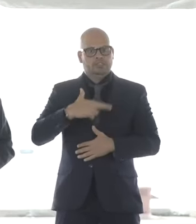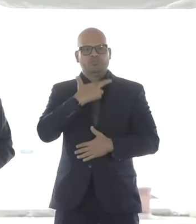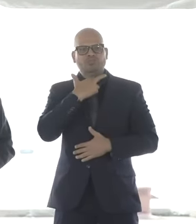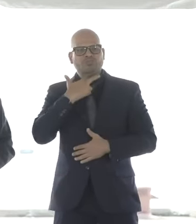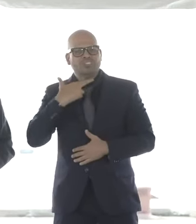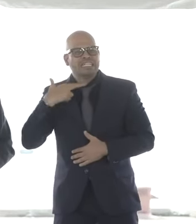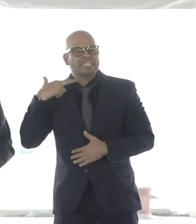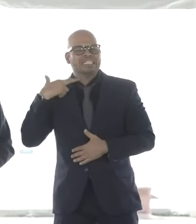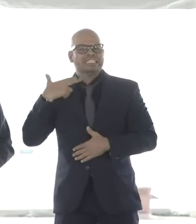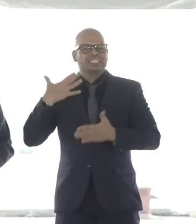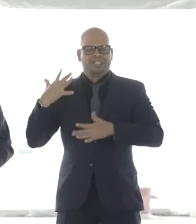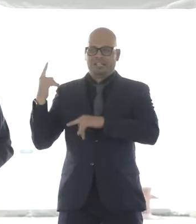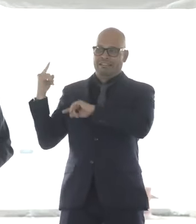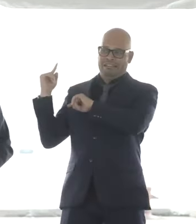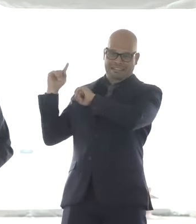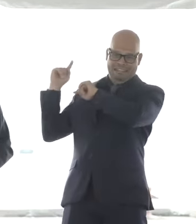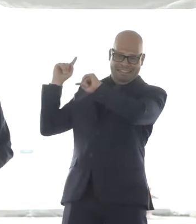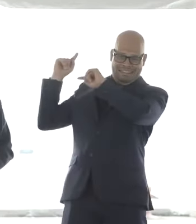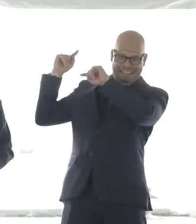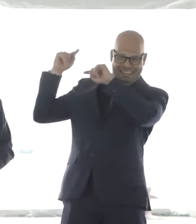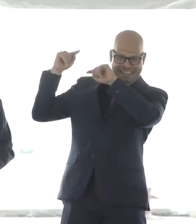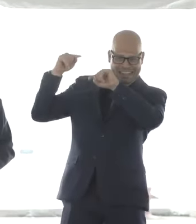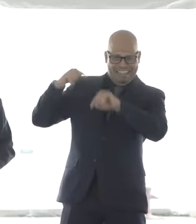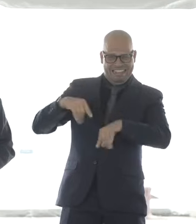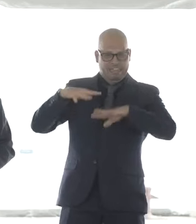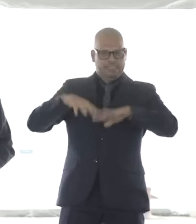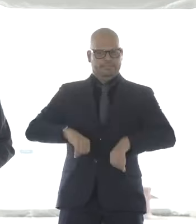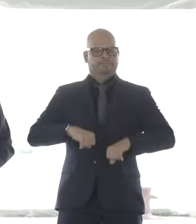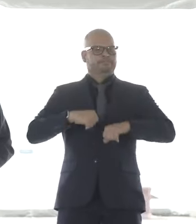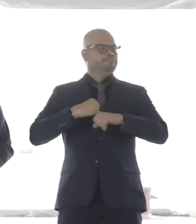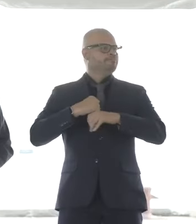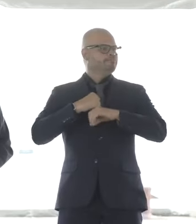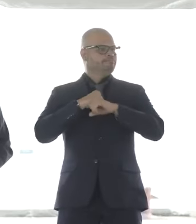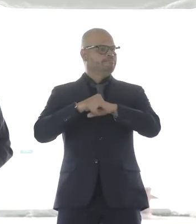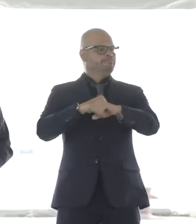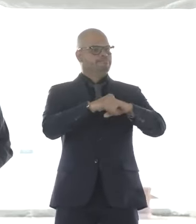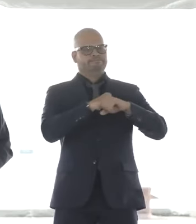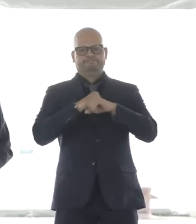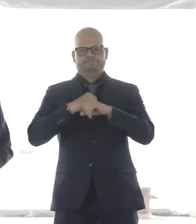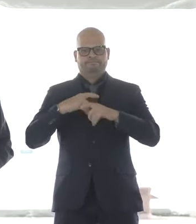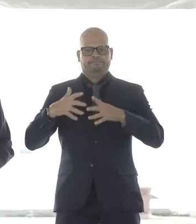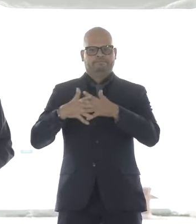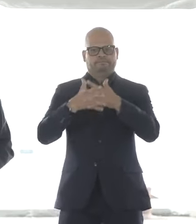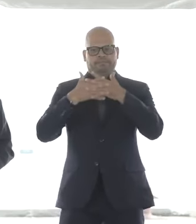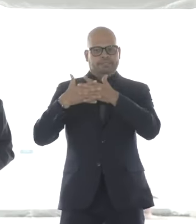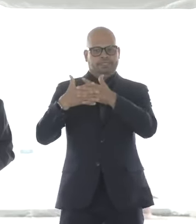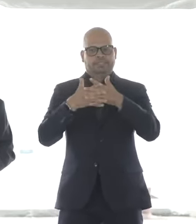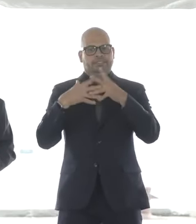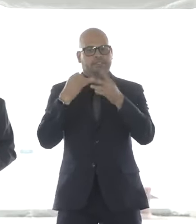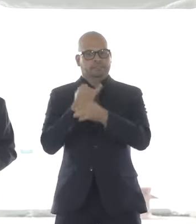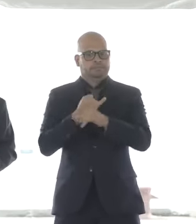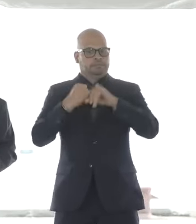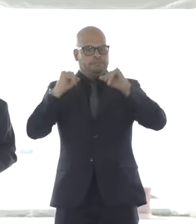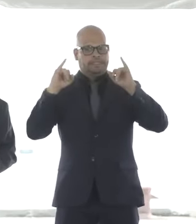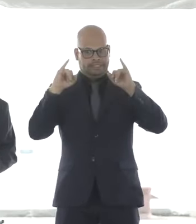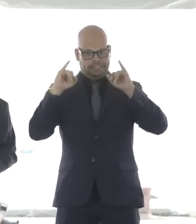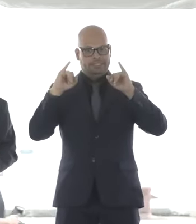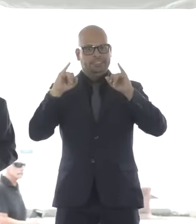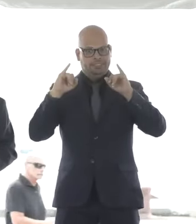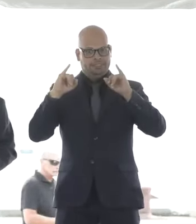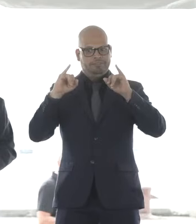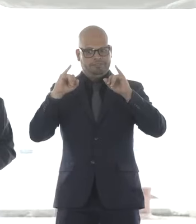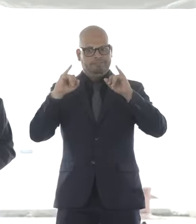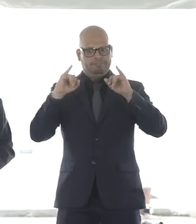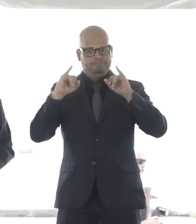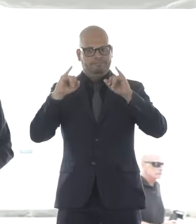From the great age of maritime trade that made our then young nation prosperous, to the barges that brought the coal